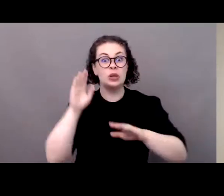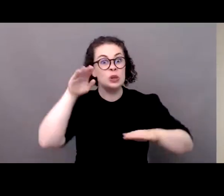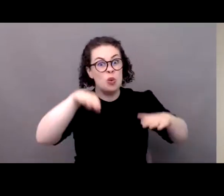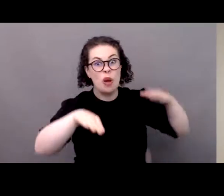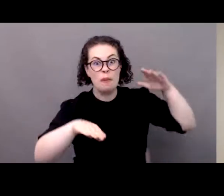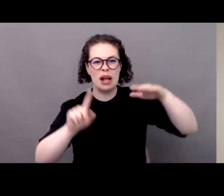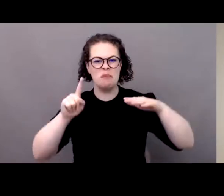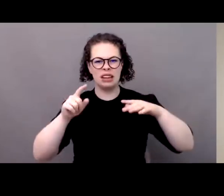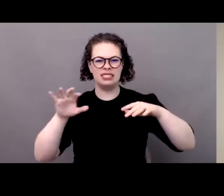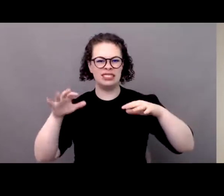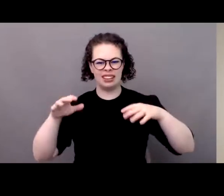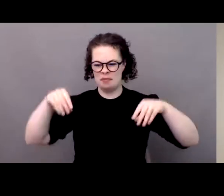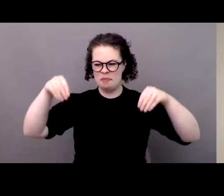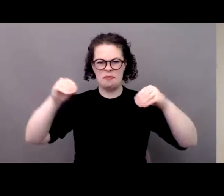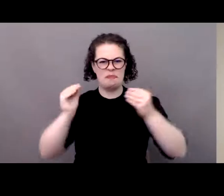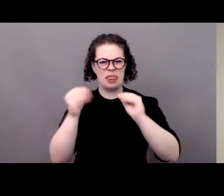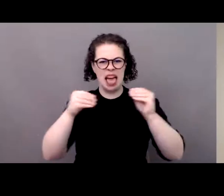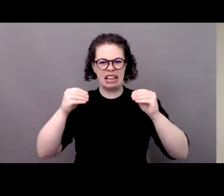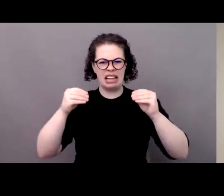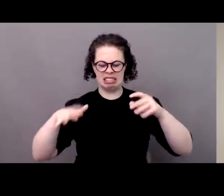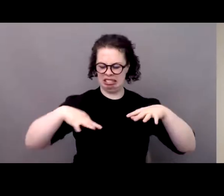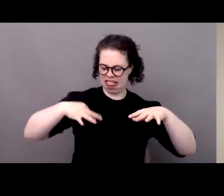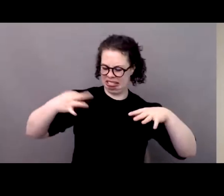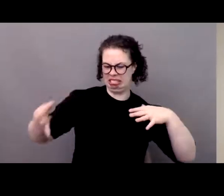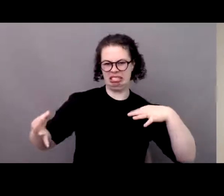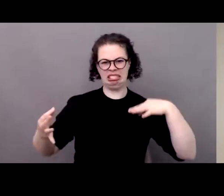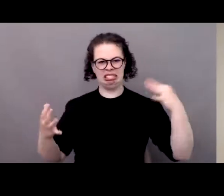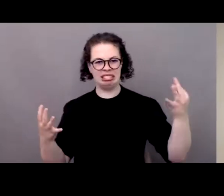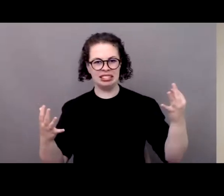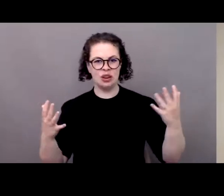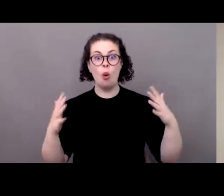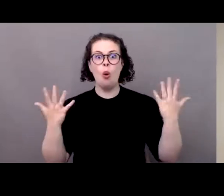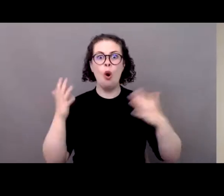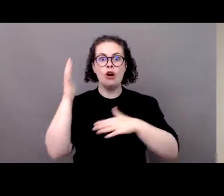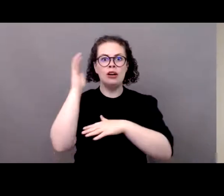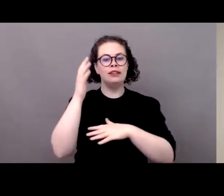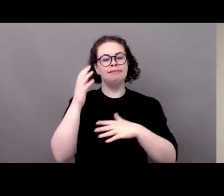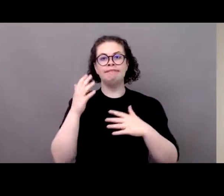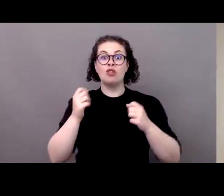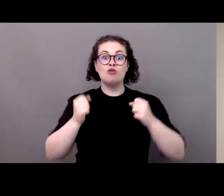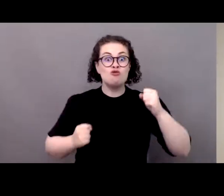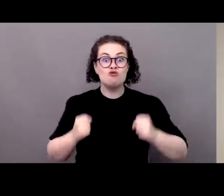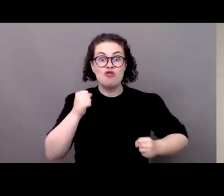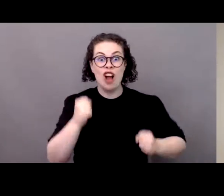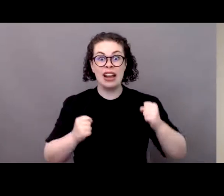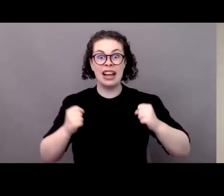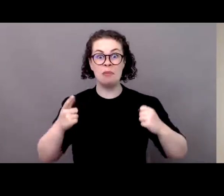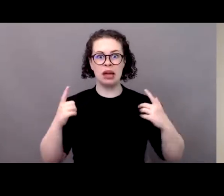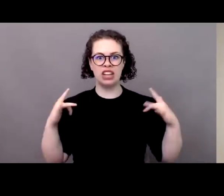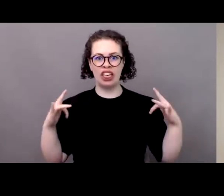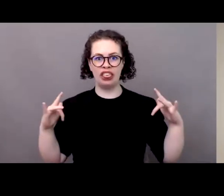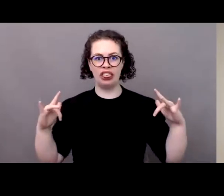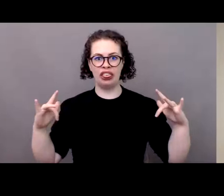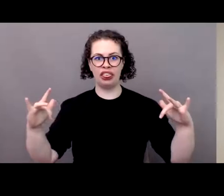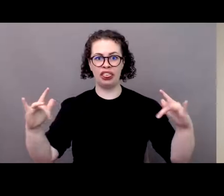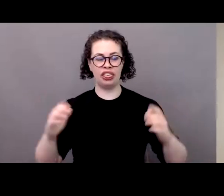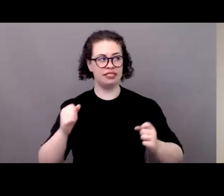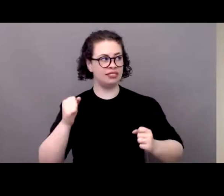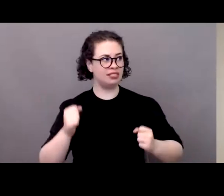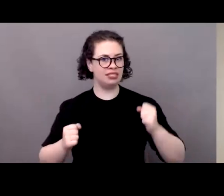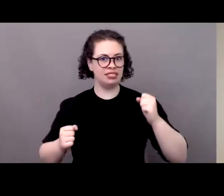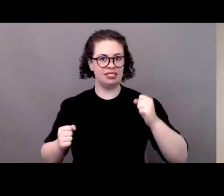to have when thinking about outdoor sports to avoid this we need to think about the sustainability of our actions and to make sure